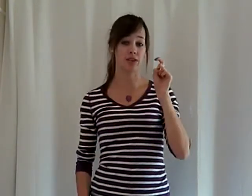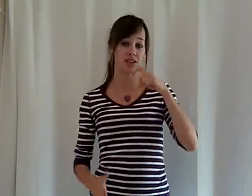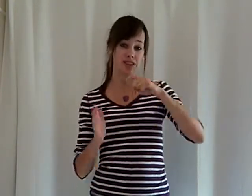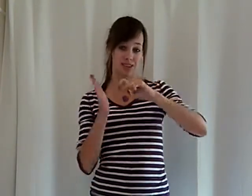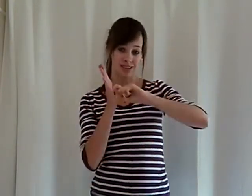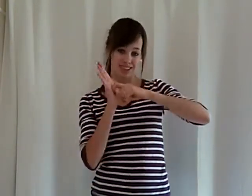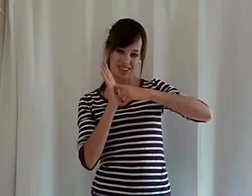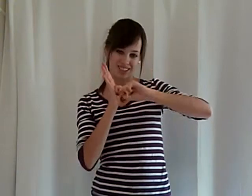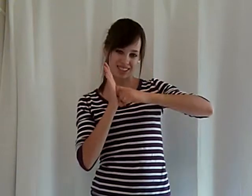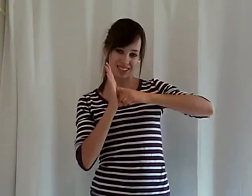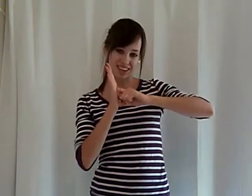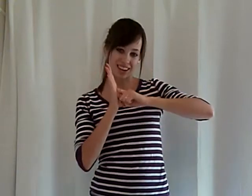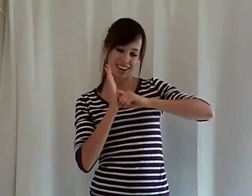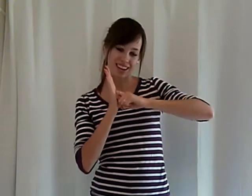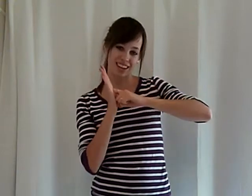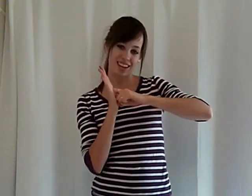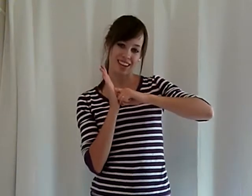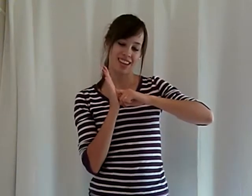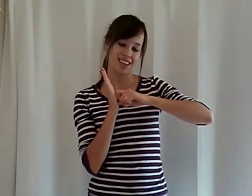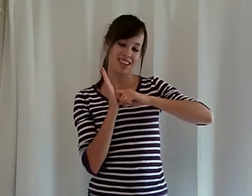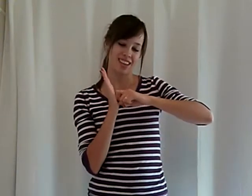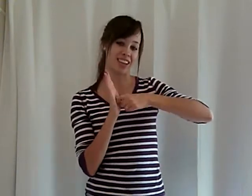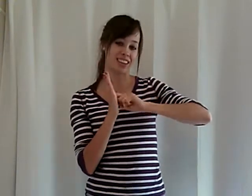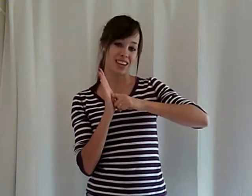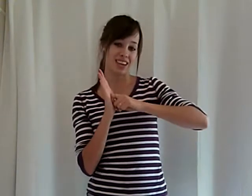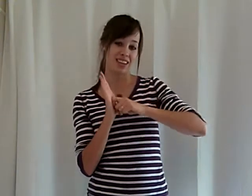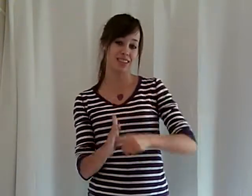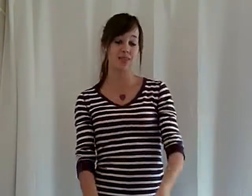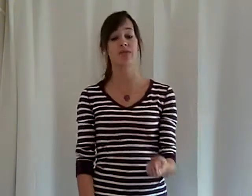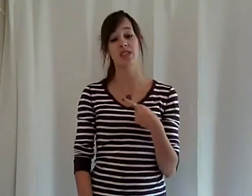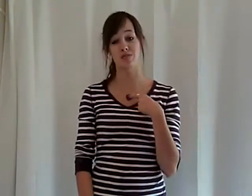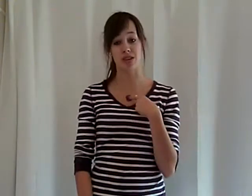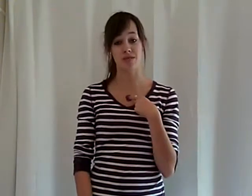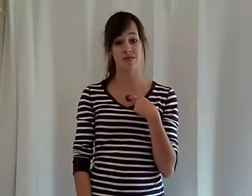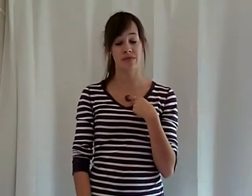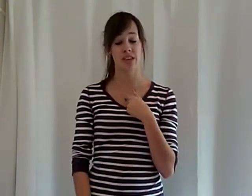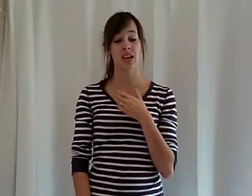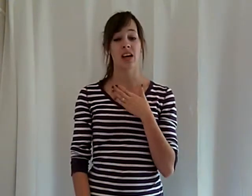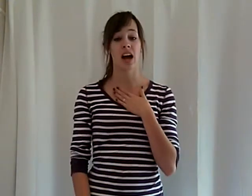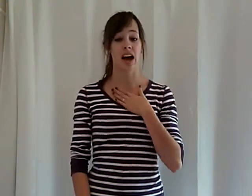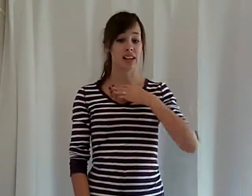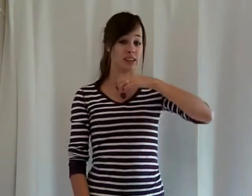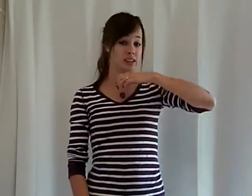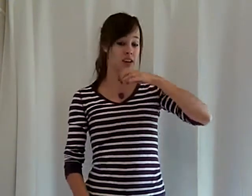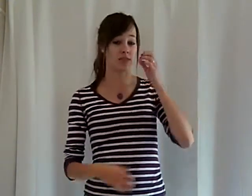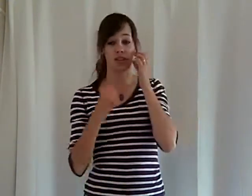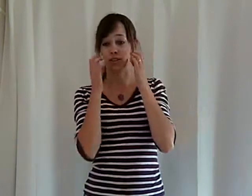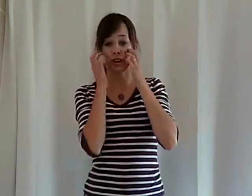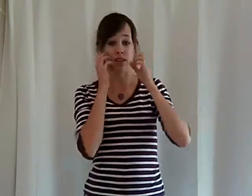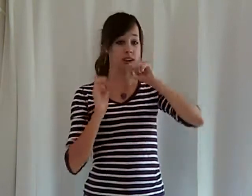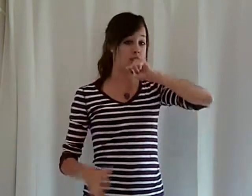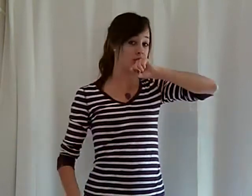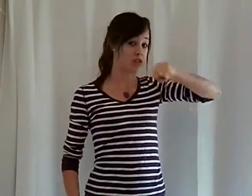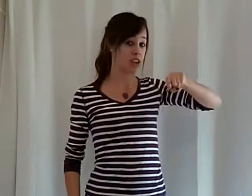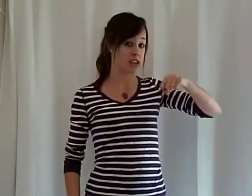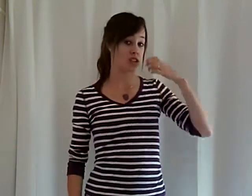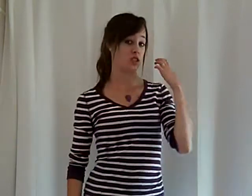hook, twist it. You got the keys to me. I love each freckle on your face.